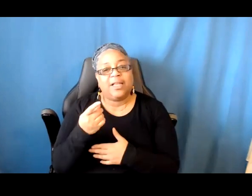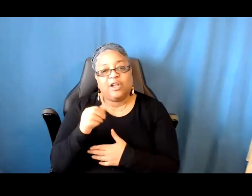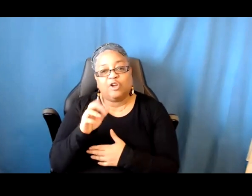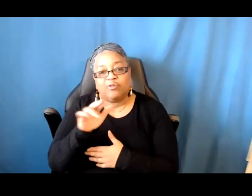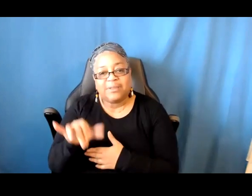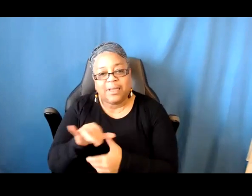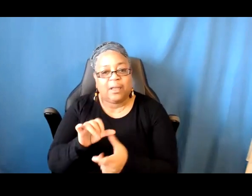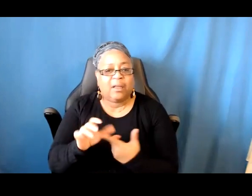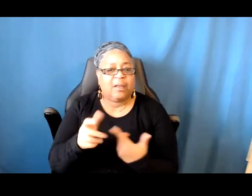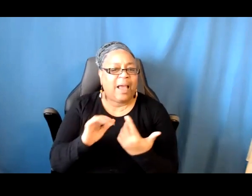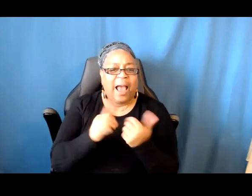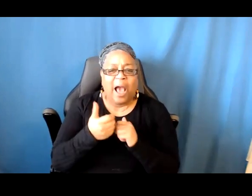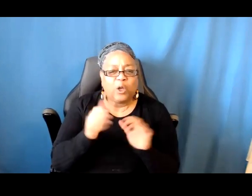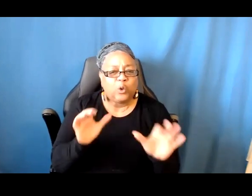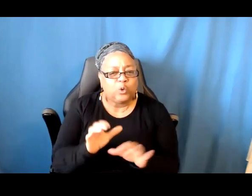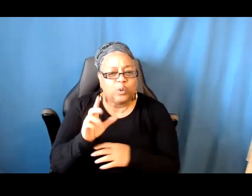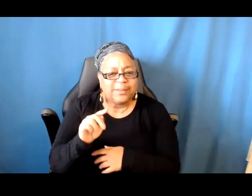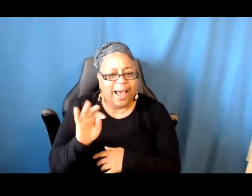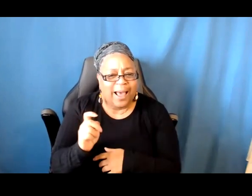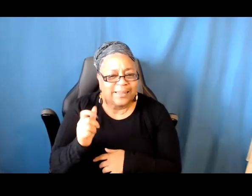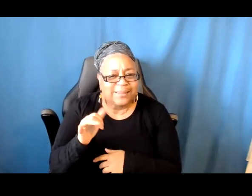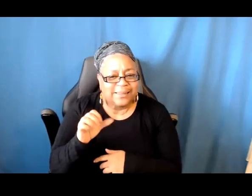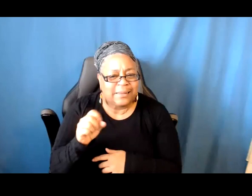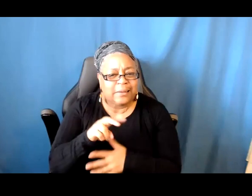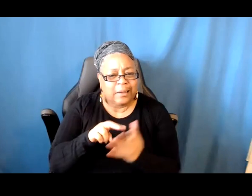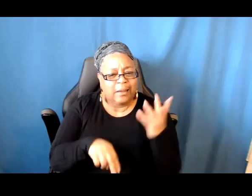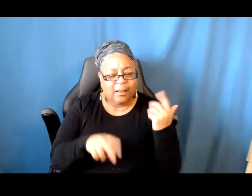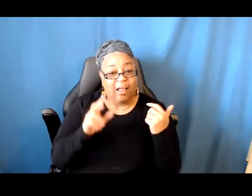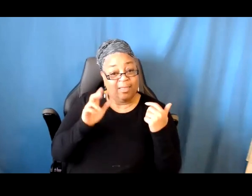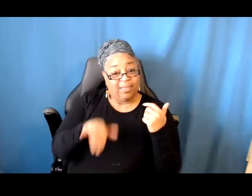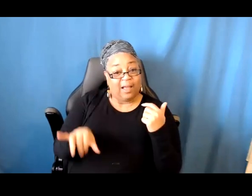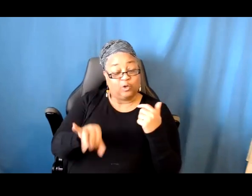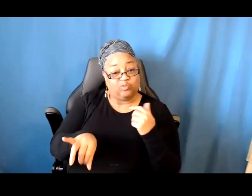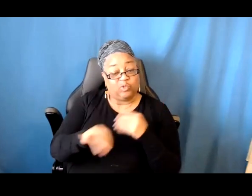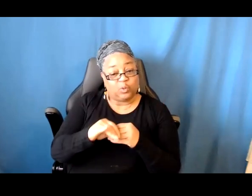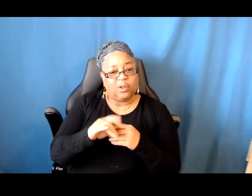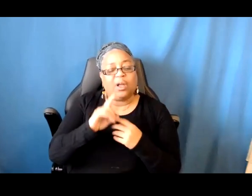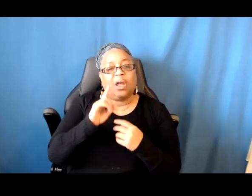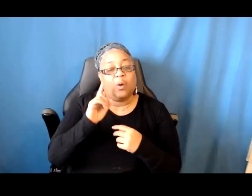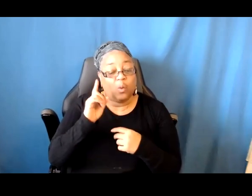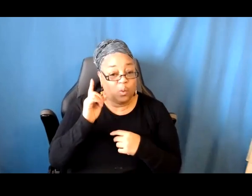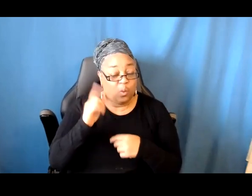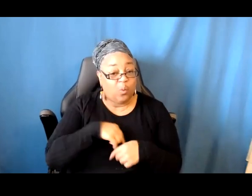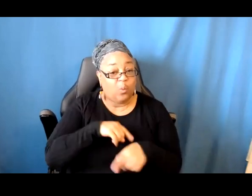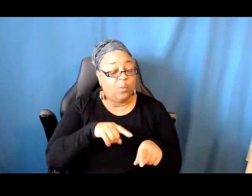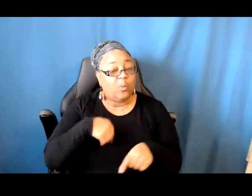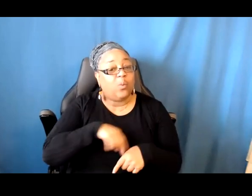taxes and things like that. We're also thinking about long-term strategizing. So goal setting,